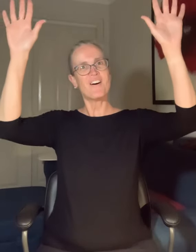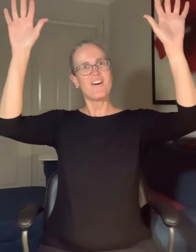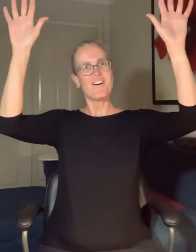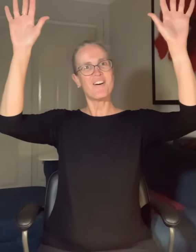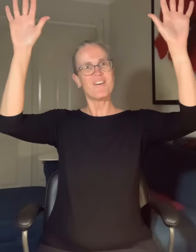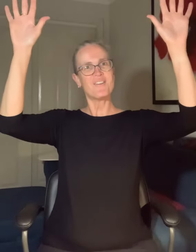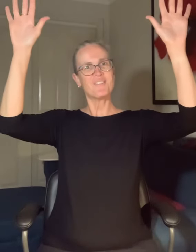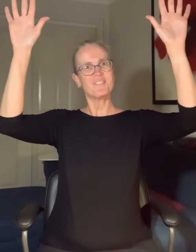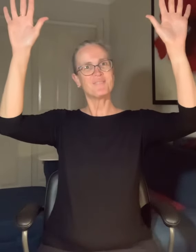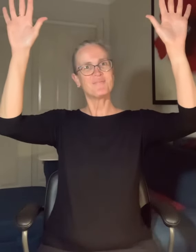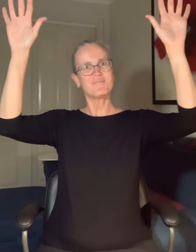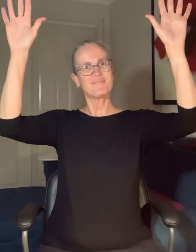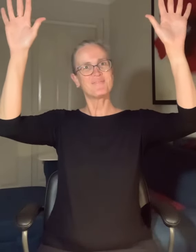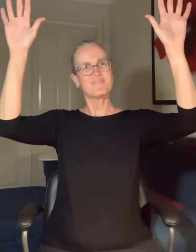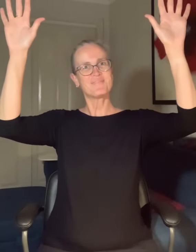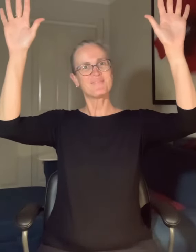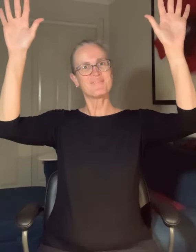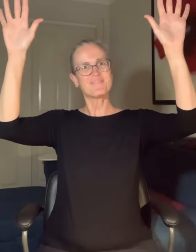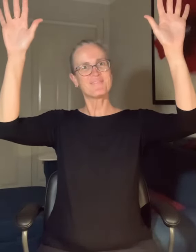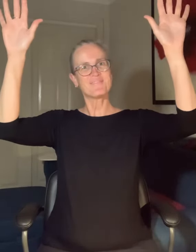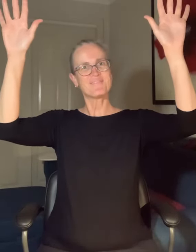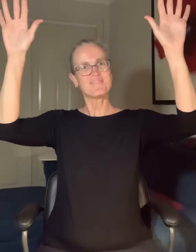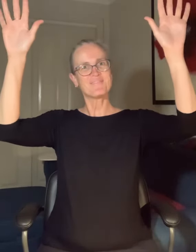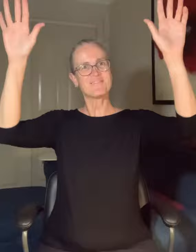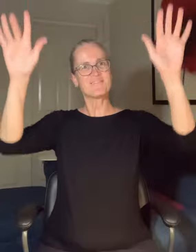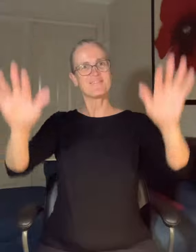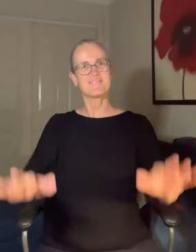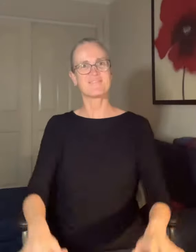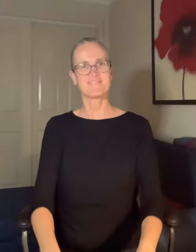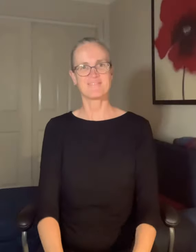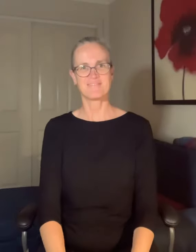yeah! Thank you.